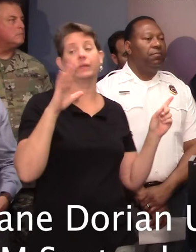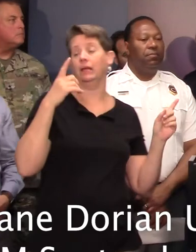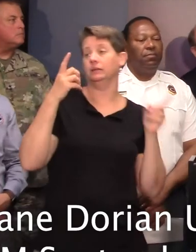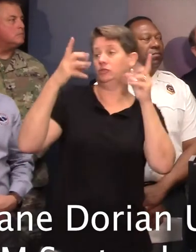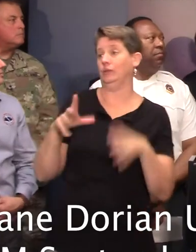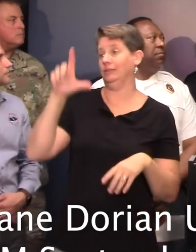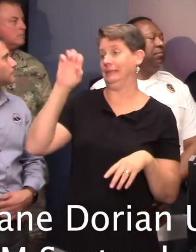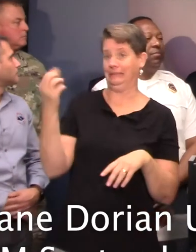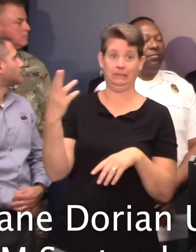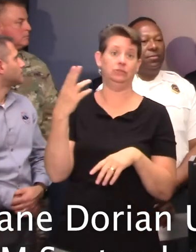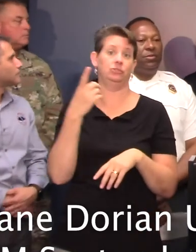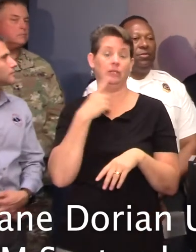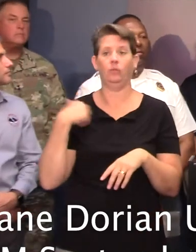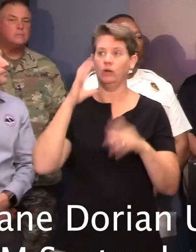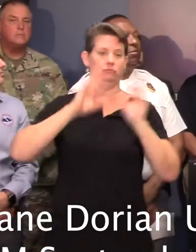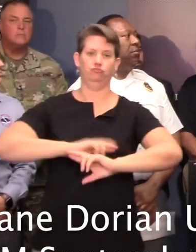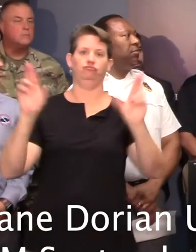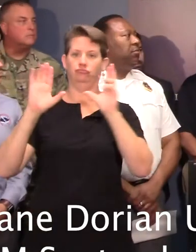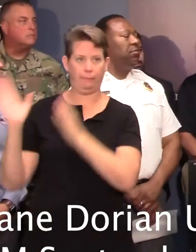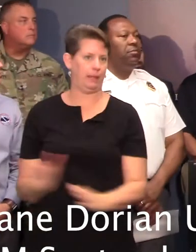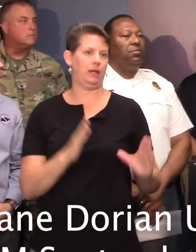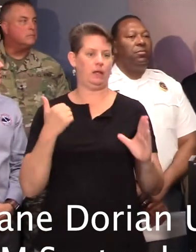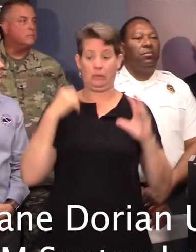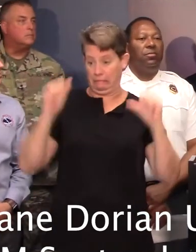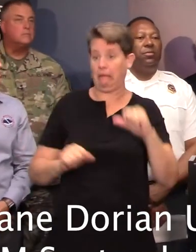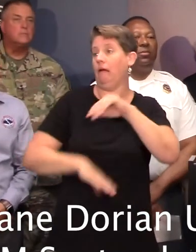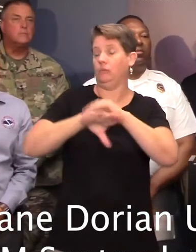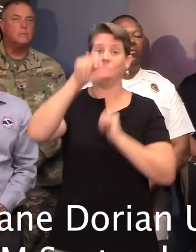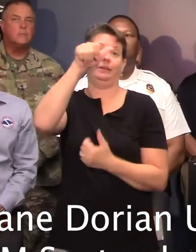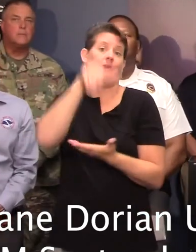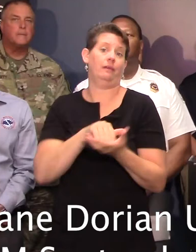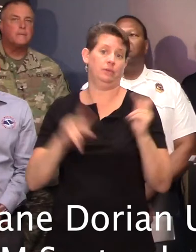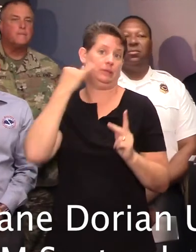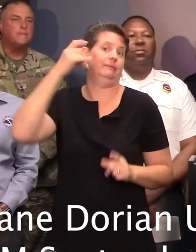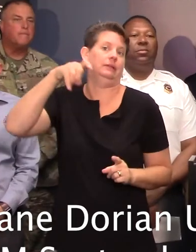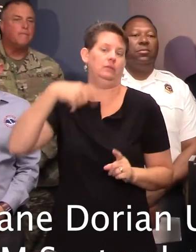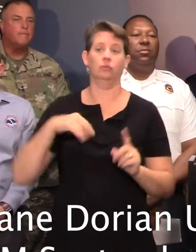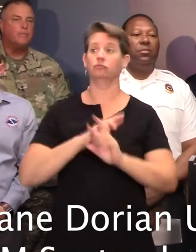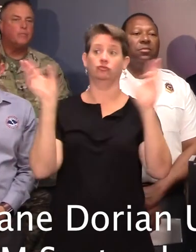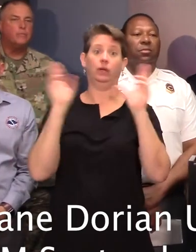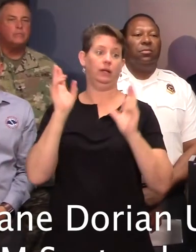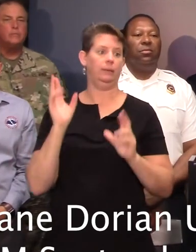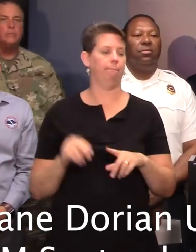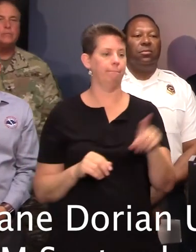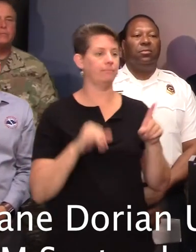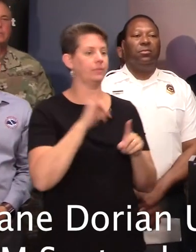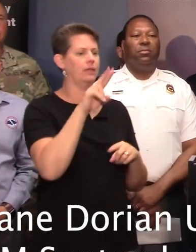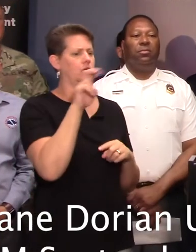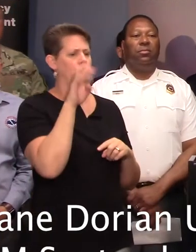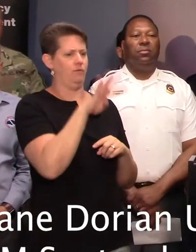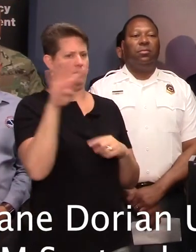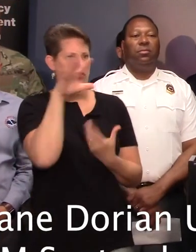mentioned earlier, we're prepared for it. We've got capacity of about 10,000 if necessary. So we're prepared. Of the 244